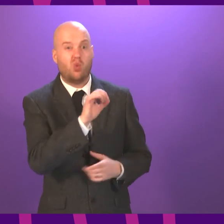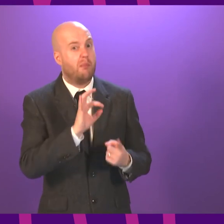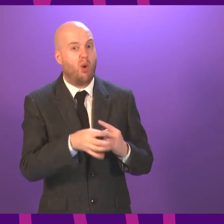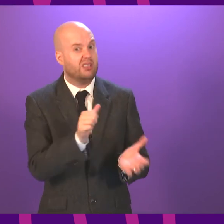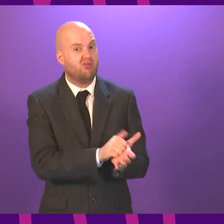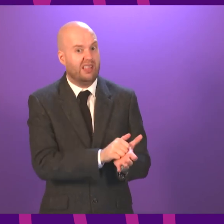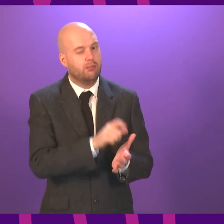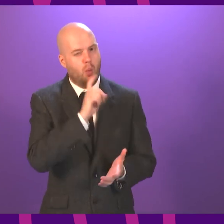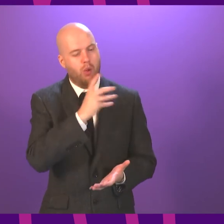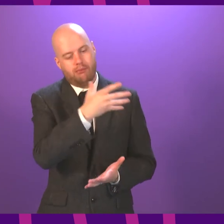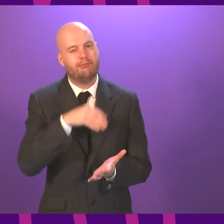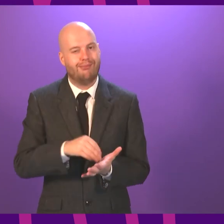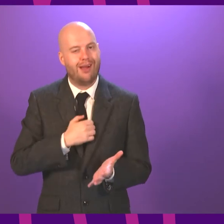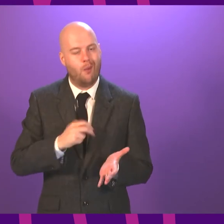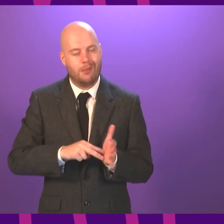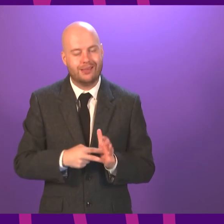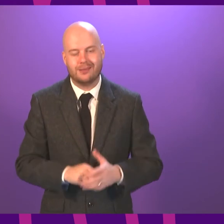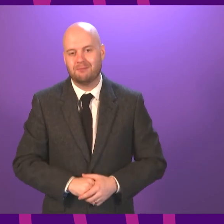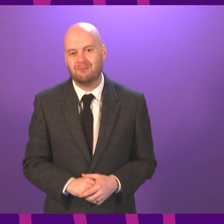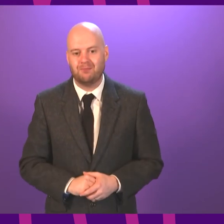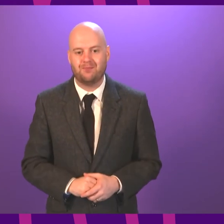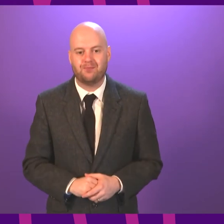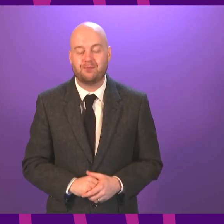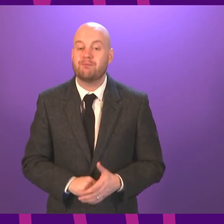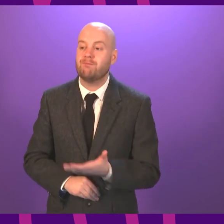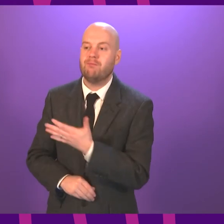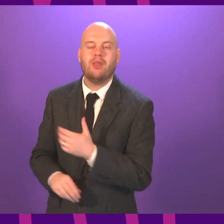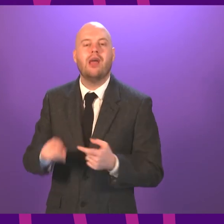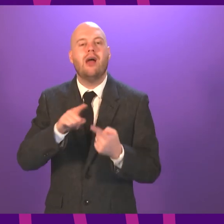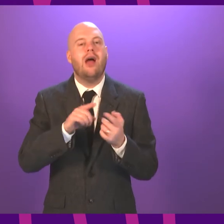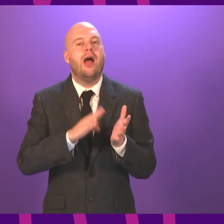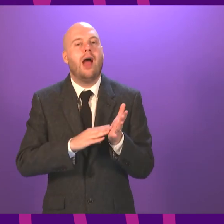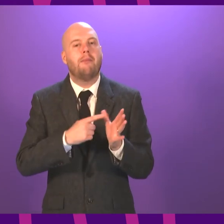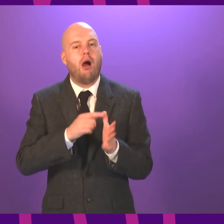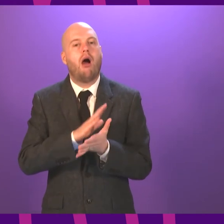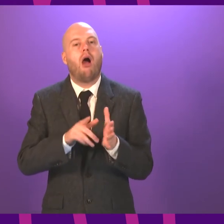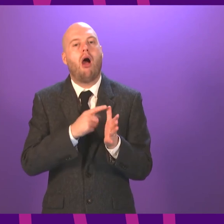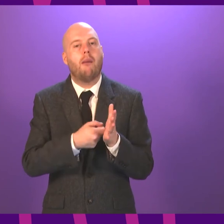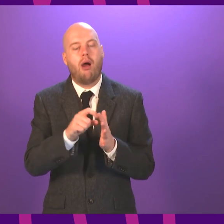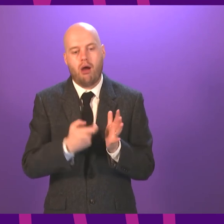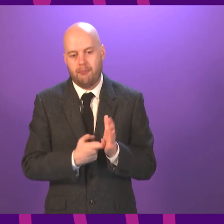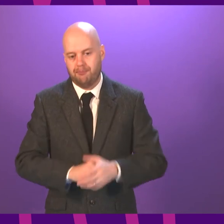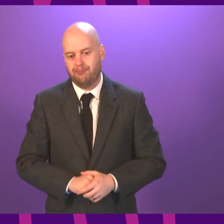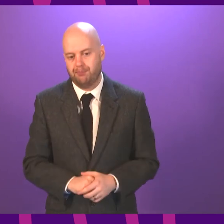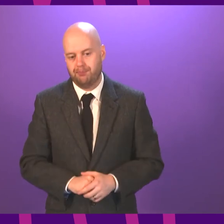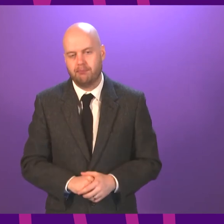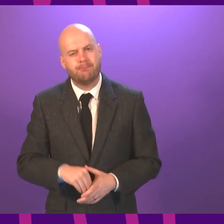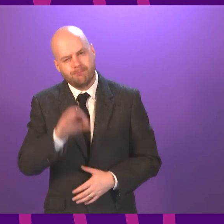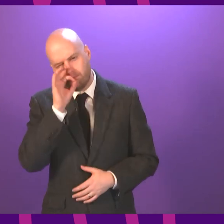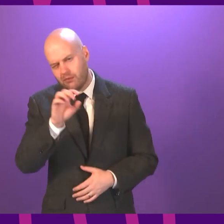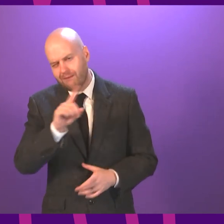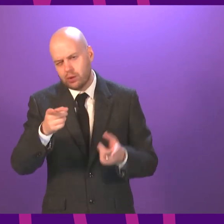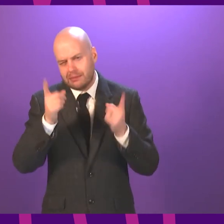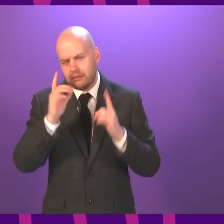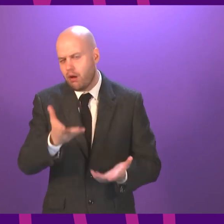to take them into account. Emma Harper, be followed by Craig Hoy. To ask the First Minister what her response is to the eight